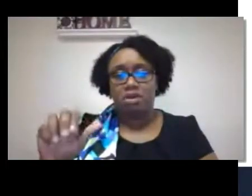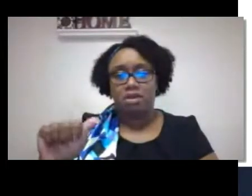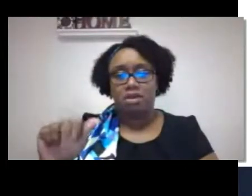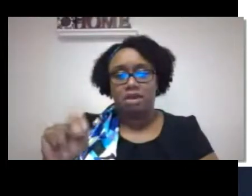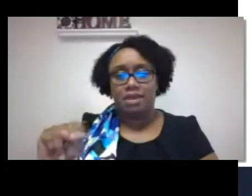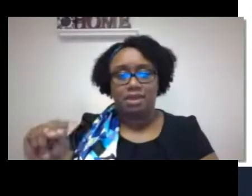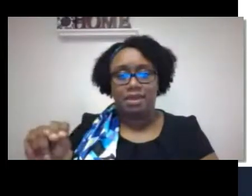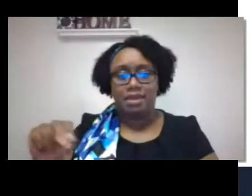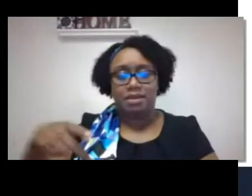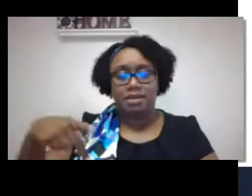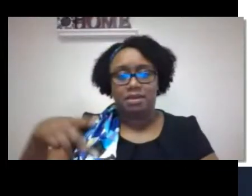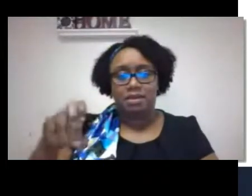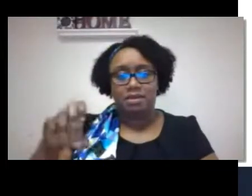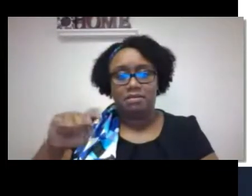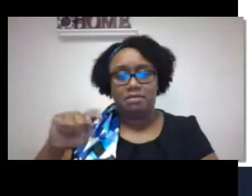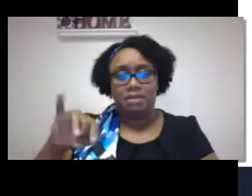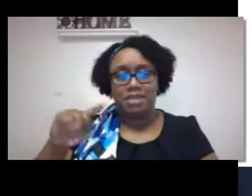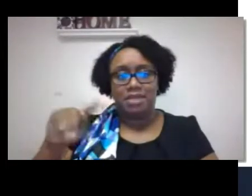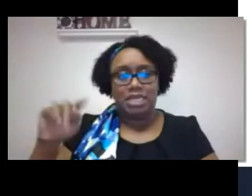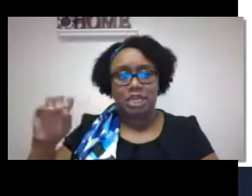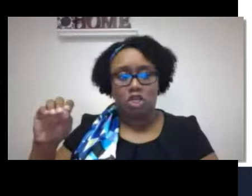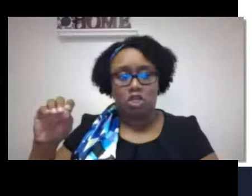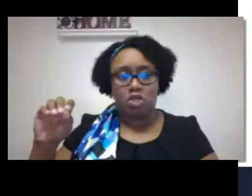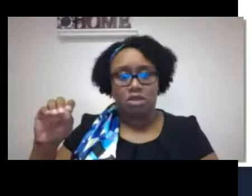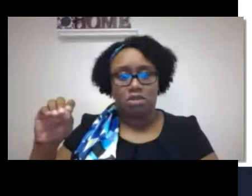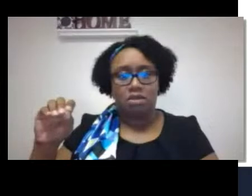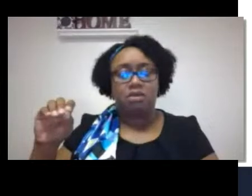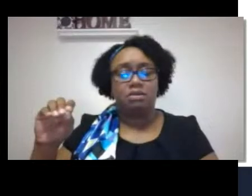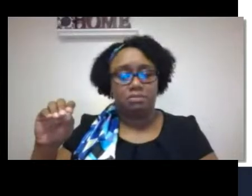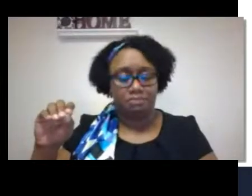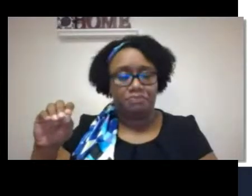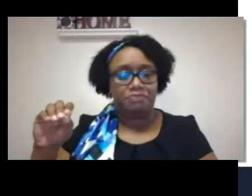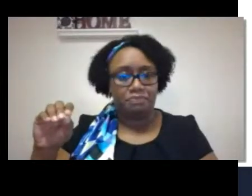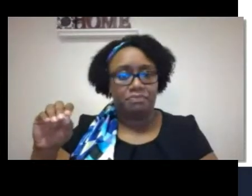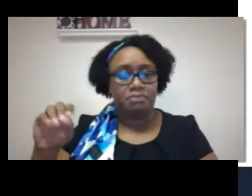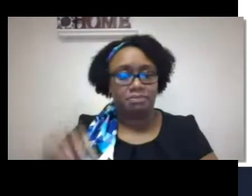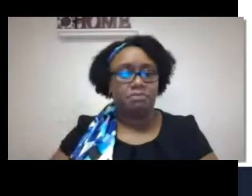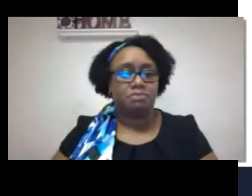From Dr. Laura Ann Petito.